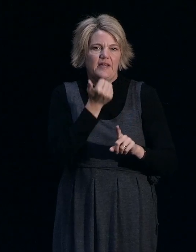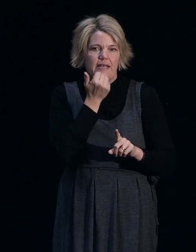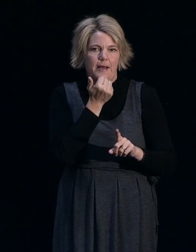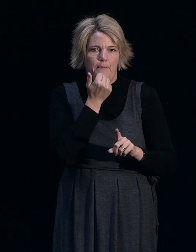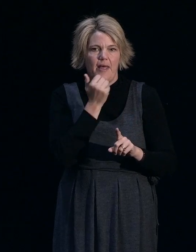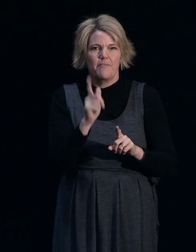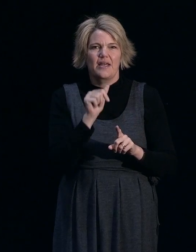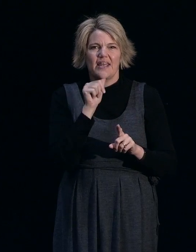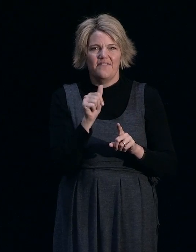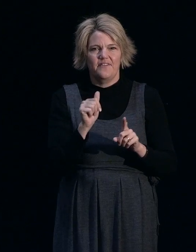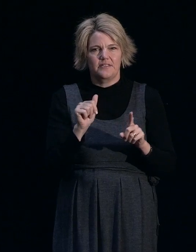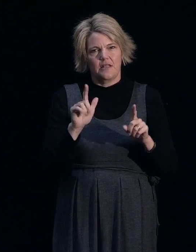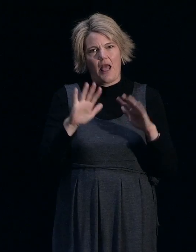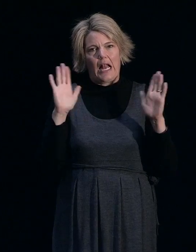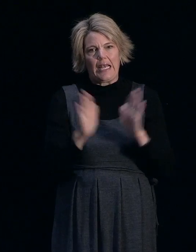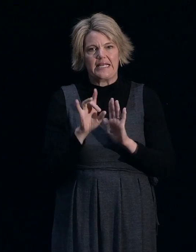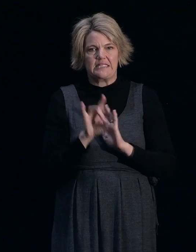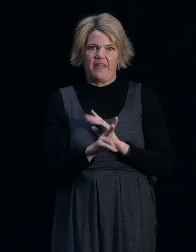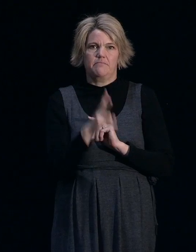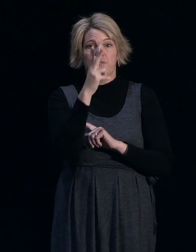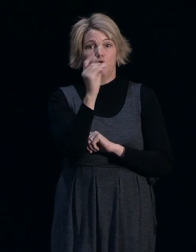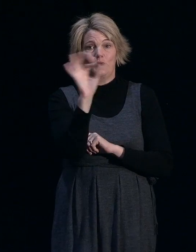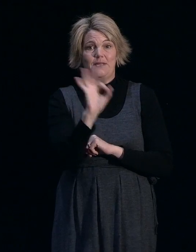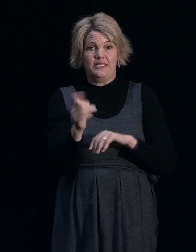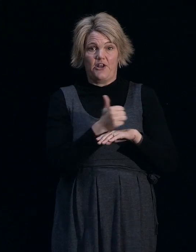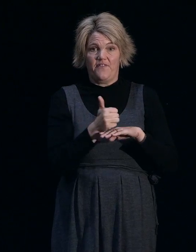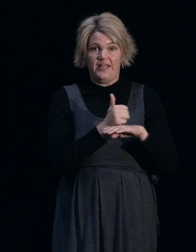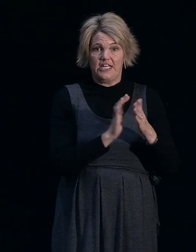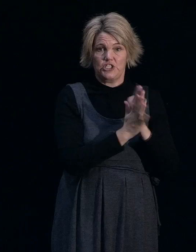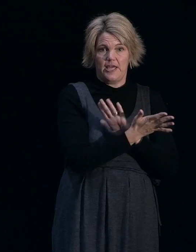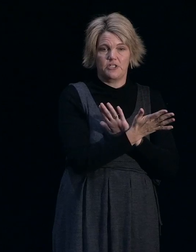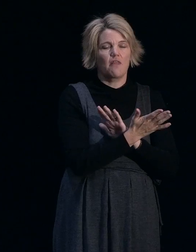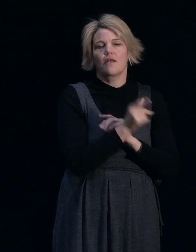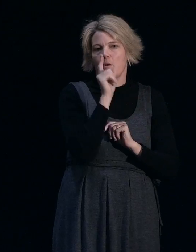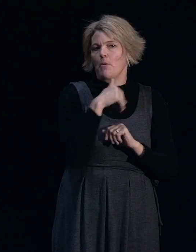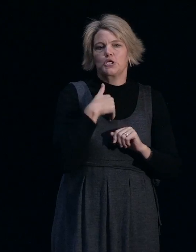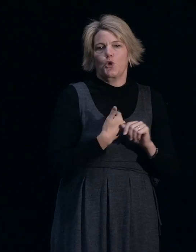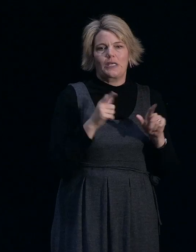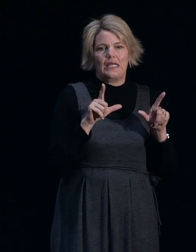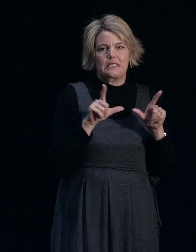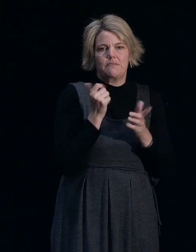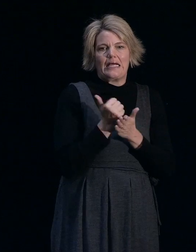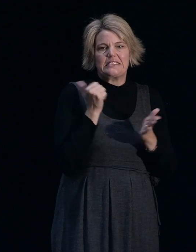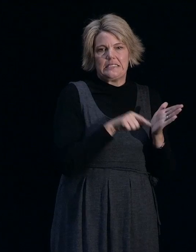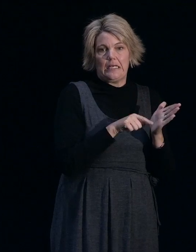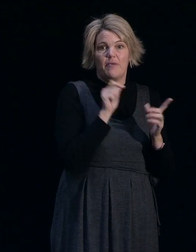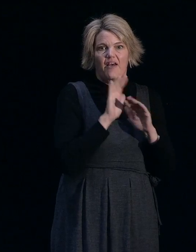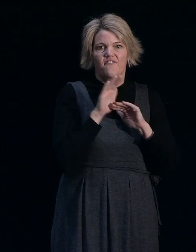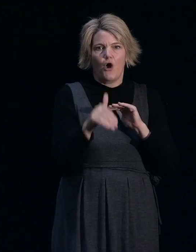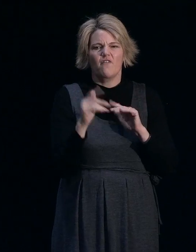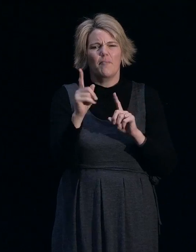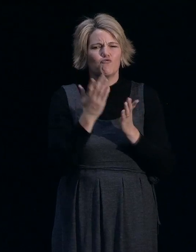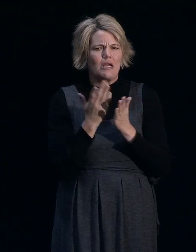if less than 20% of your foundation is damaged, then it probably doesn't need a consent. But again, check with Christchurch City Council on that.